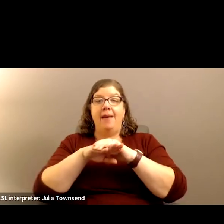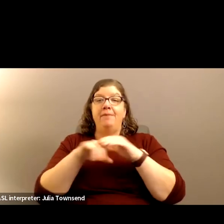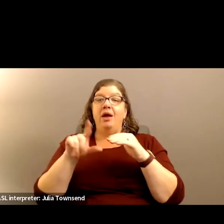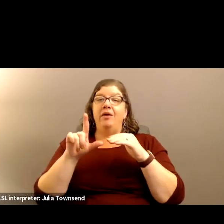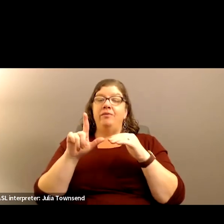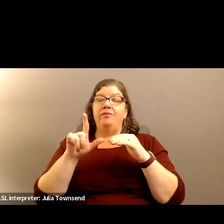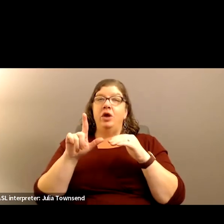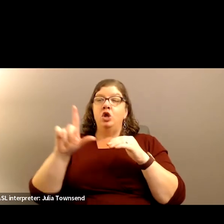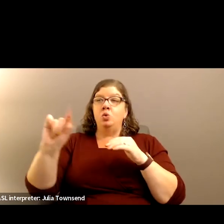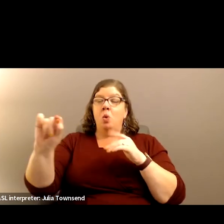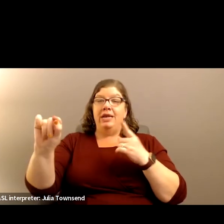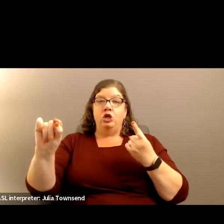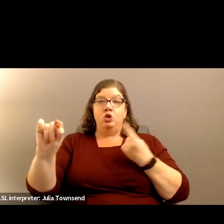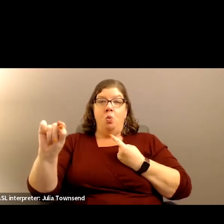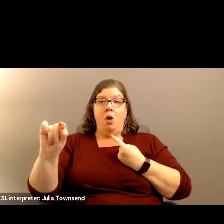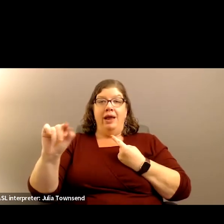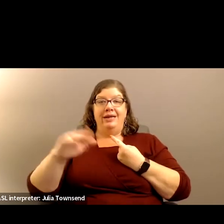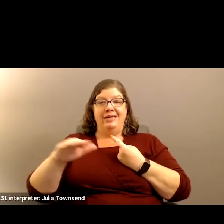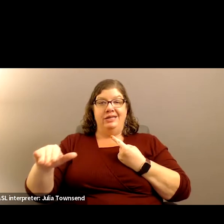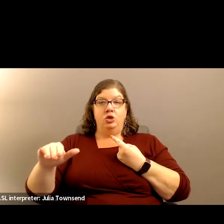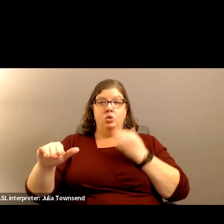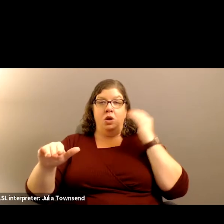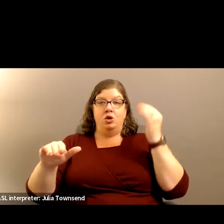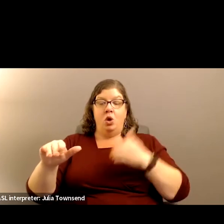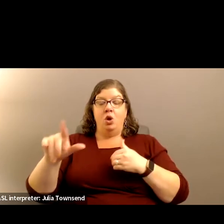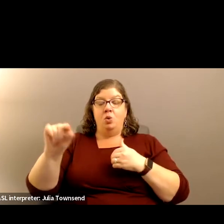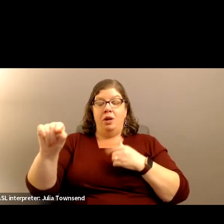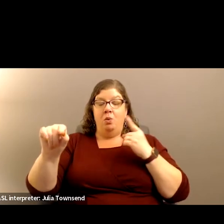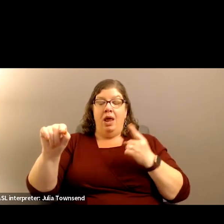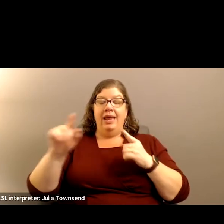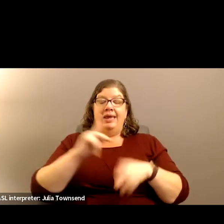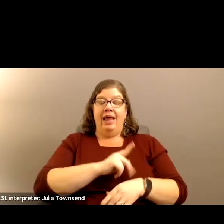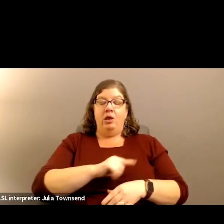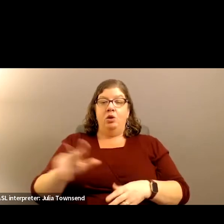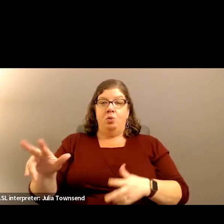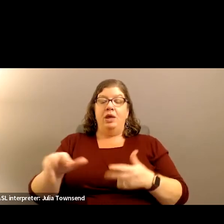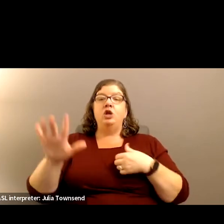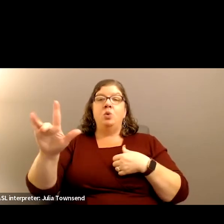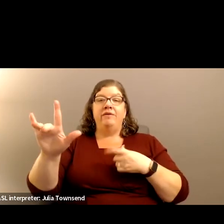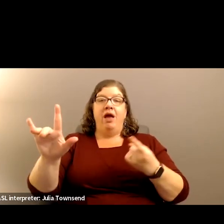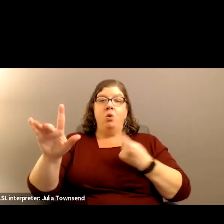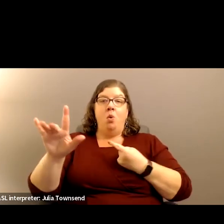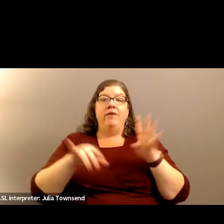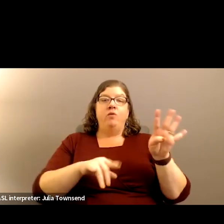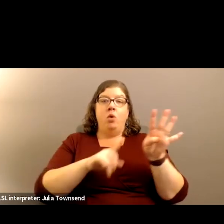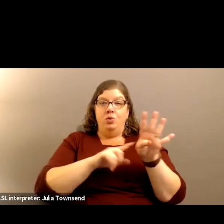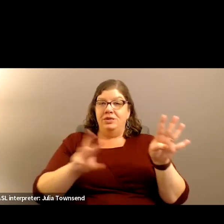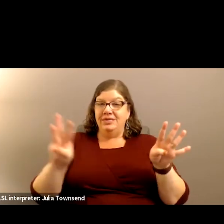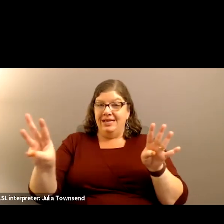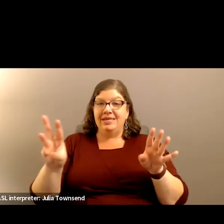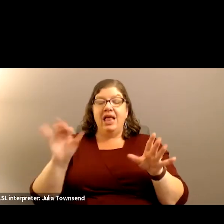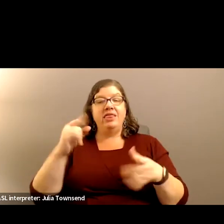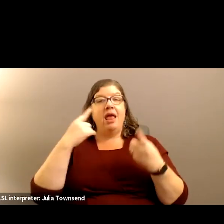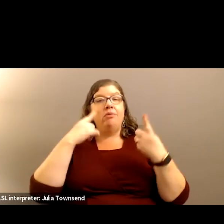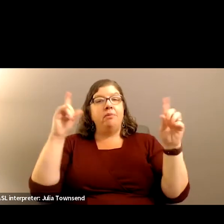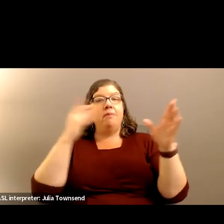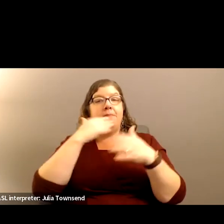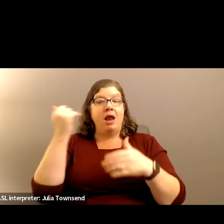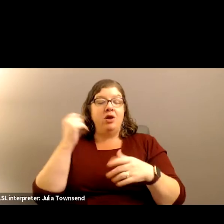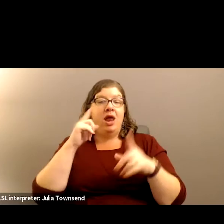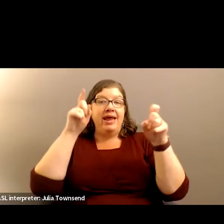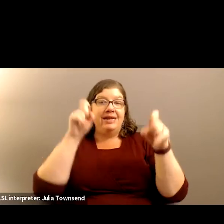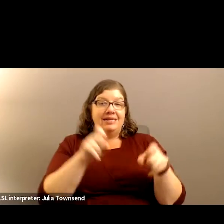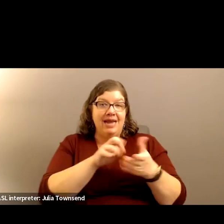20 to 1 in the K through 3 grades and 25 to 1 in the 4 through 6 grades fare better in test